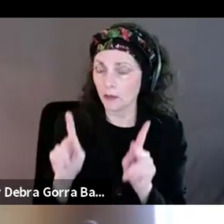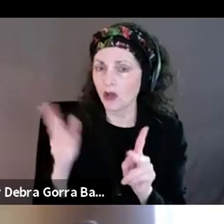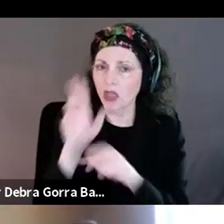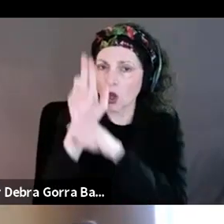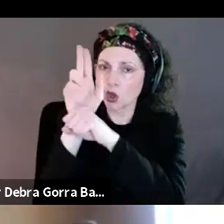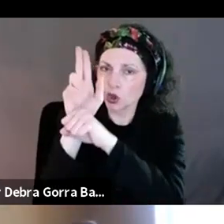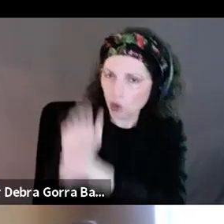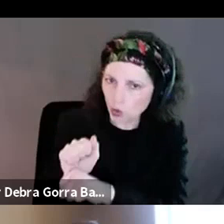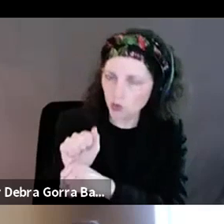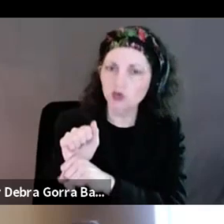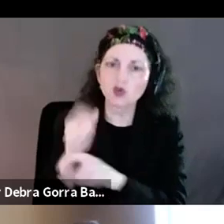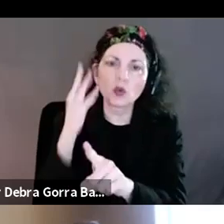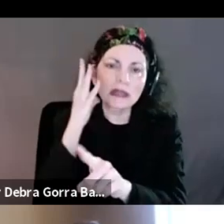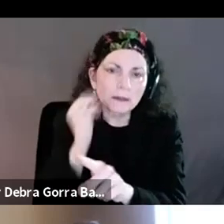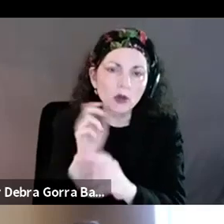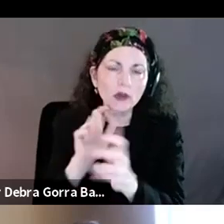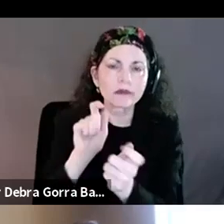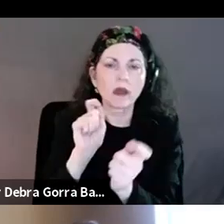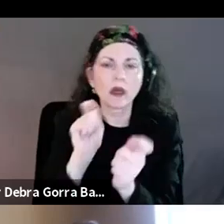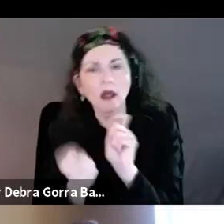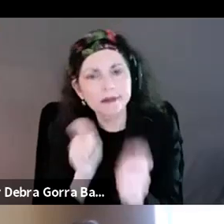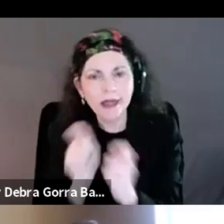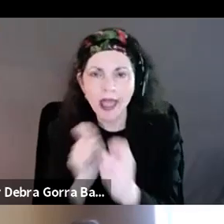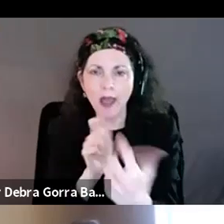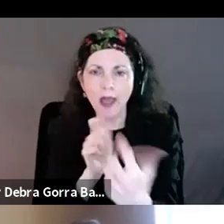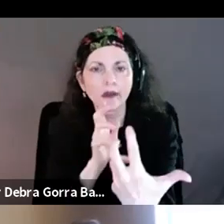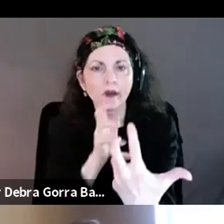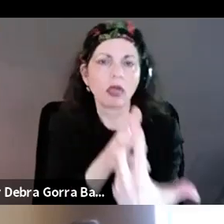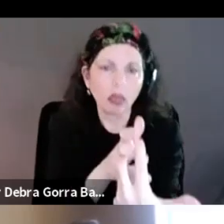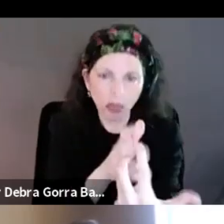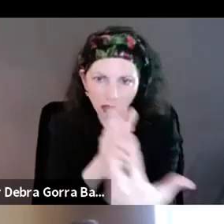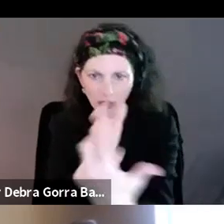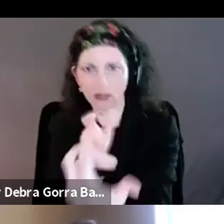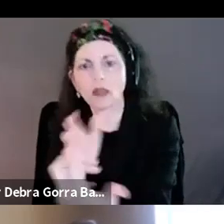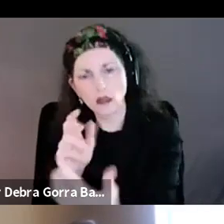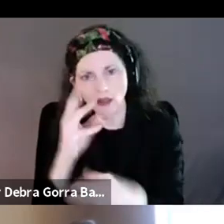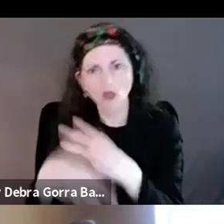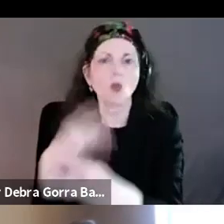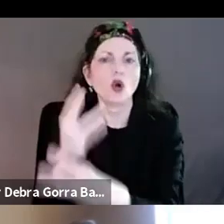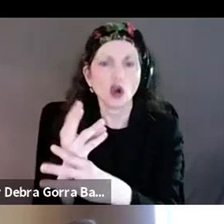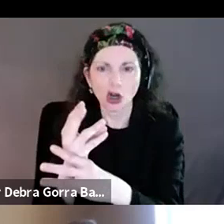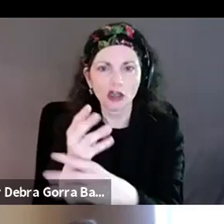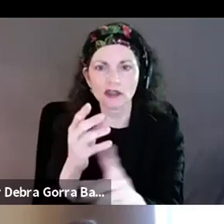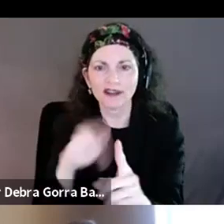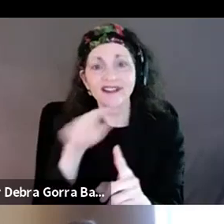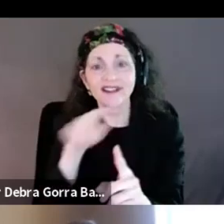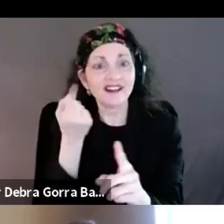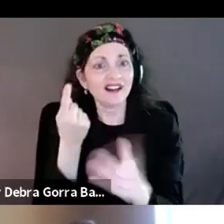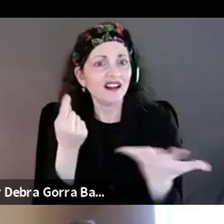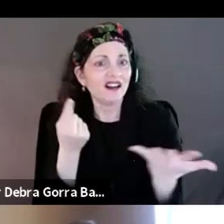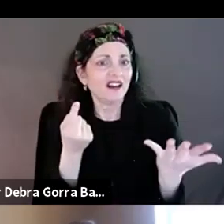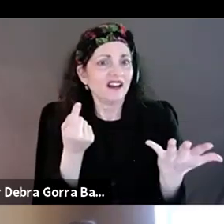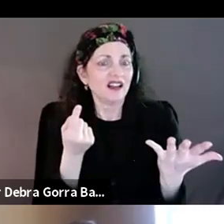and adjusting to the world that isn't created for us or wasn't, you know,